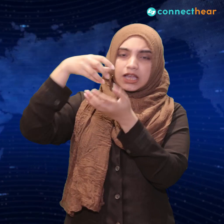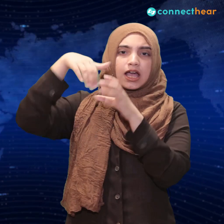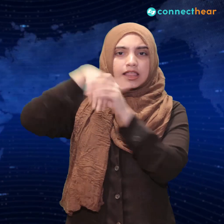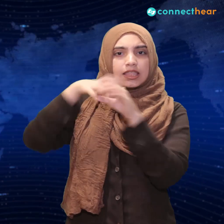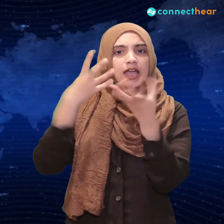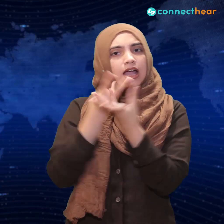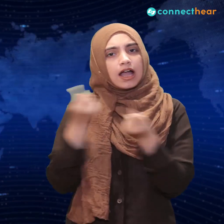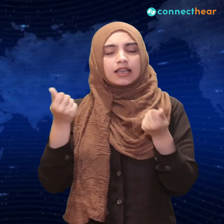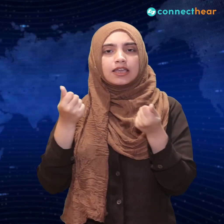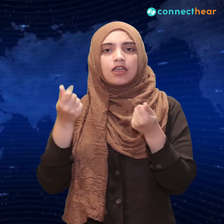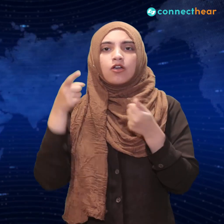executed.